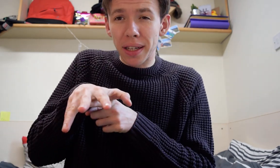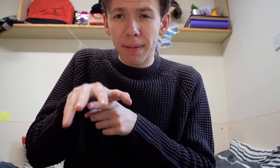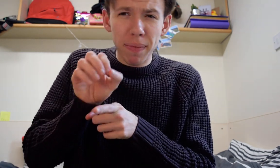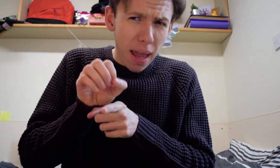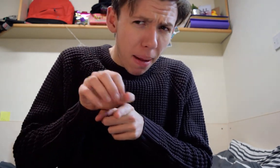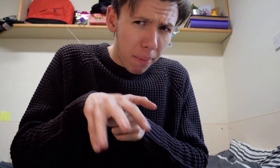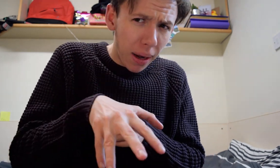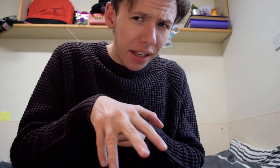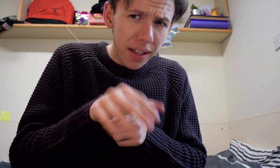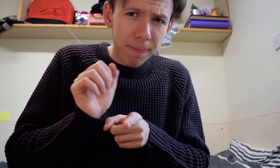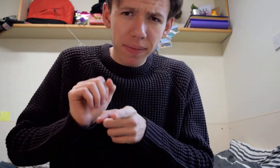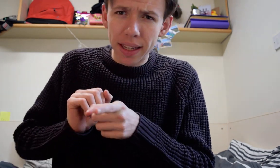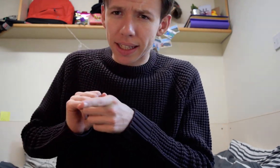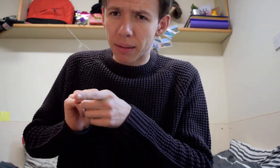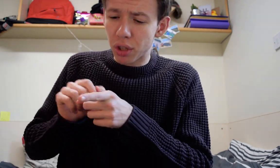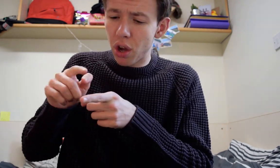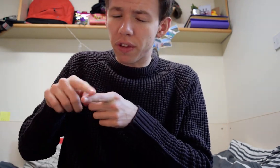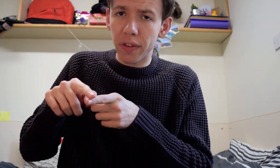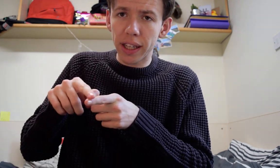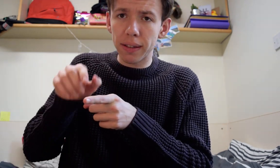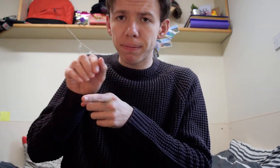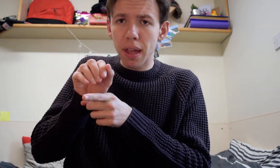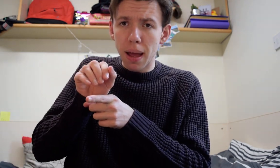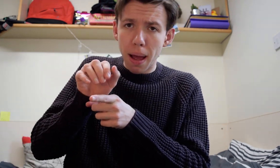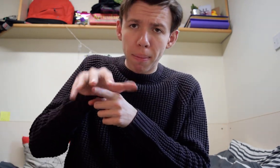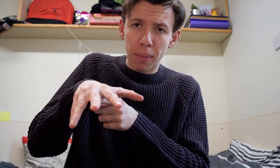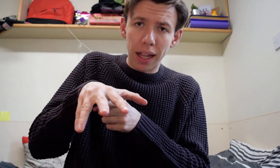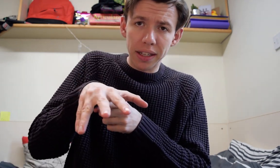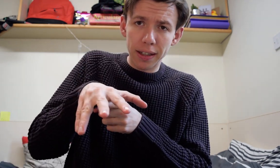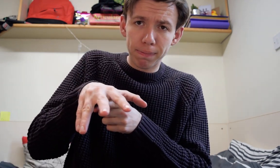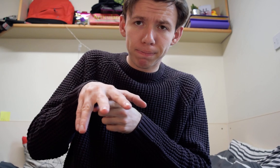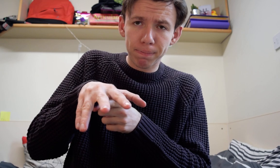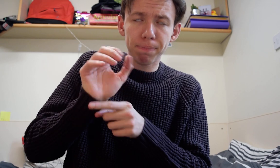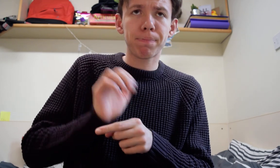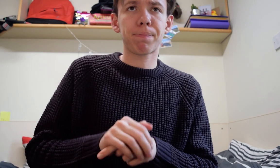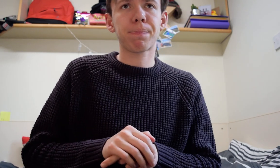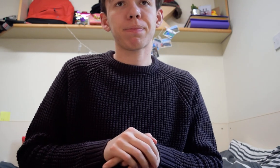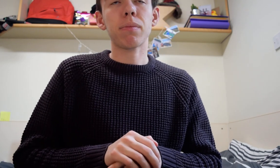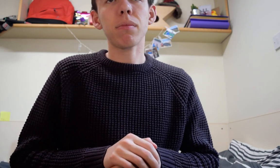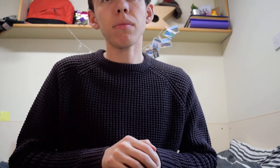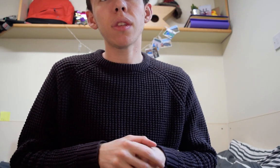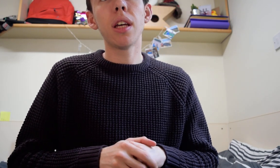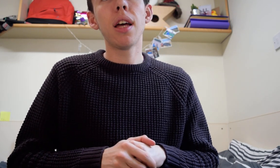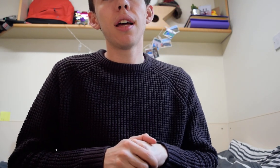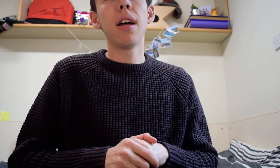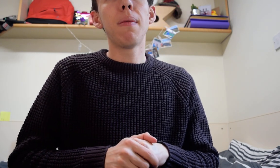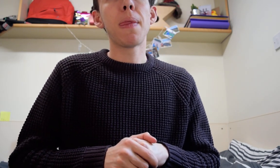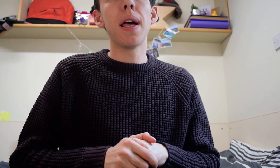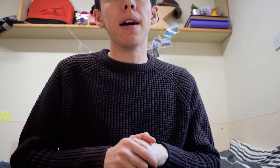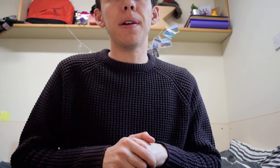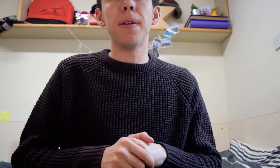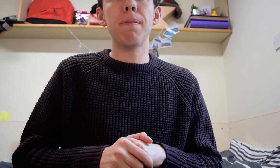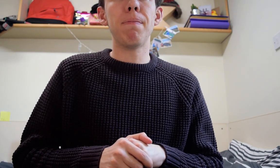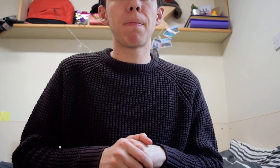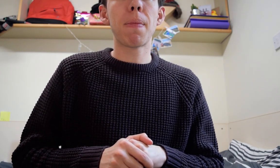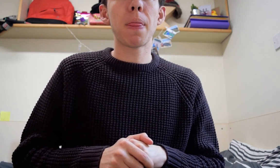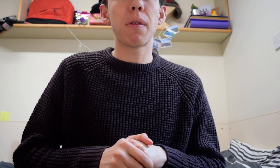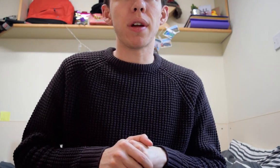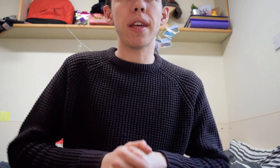blood it comes over the finger blood okay